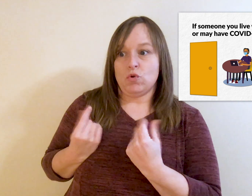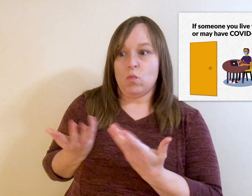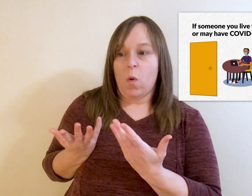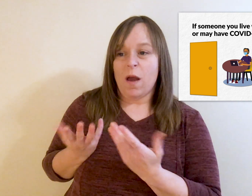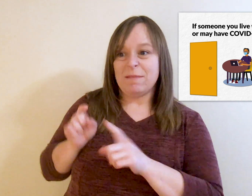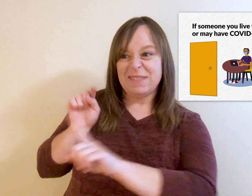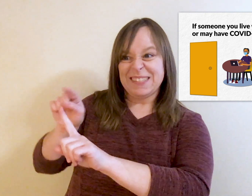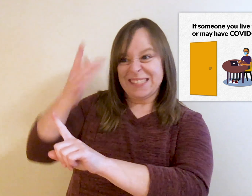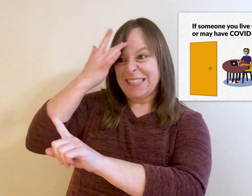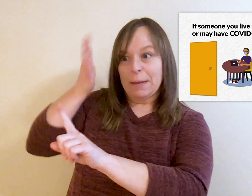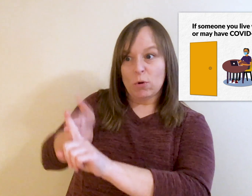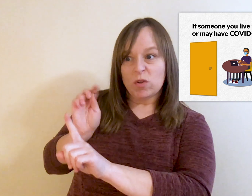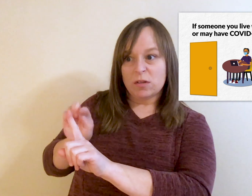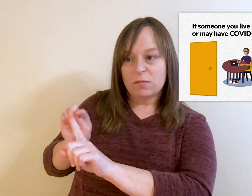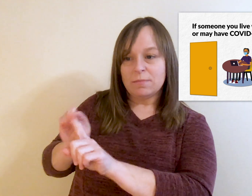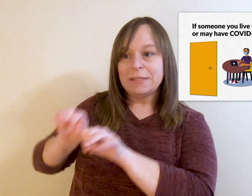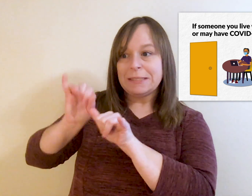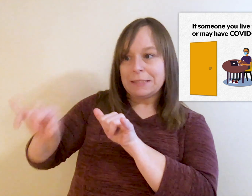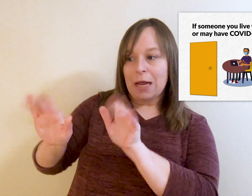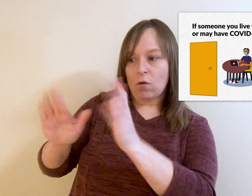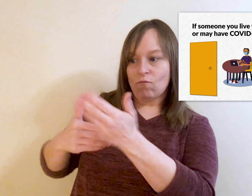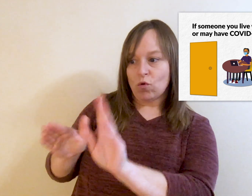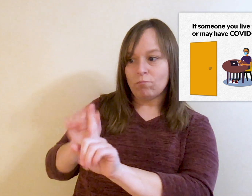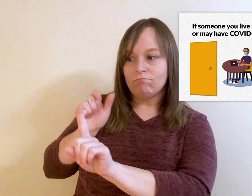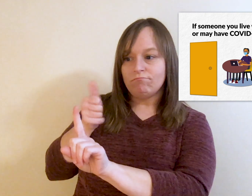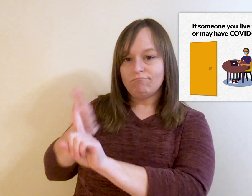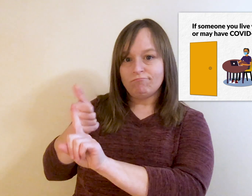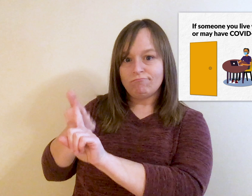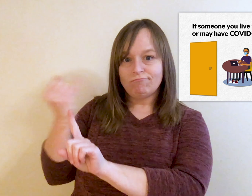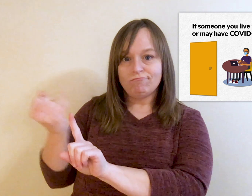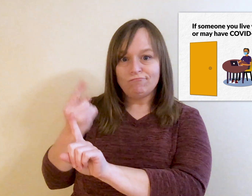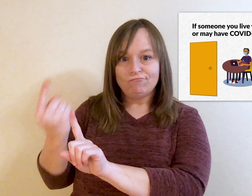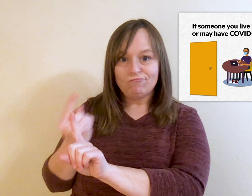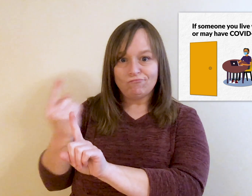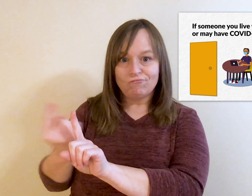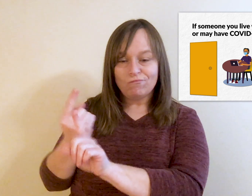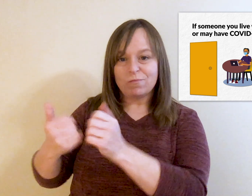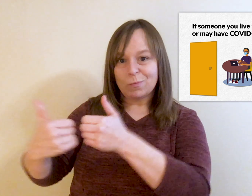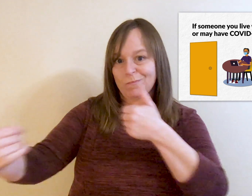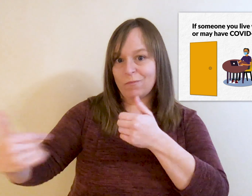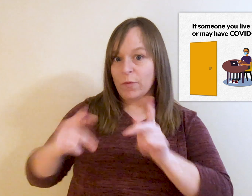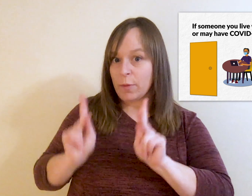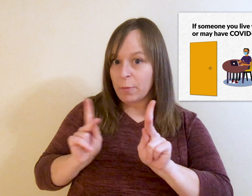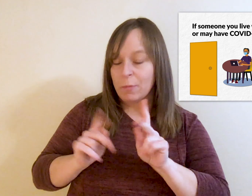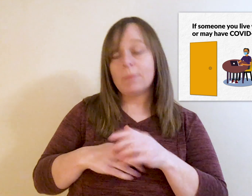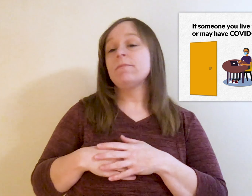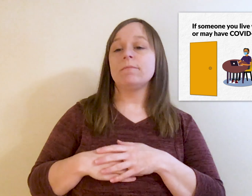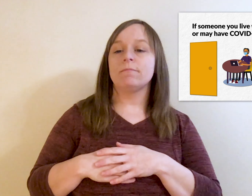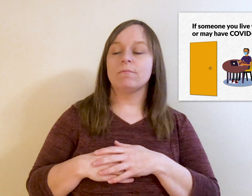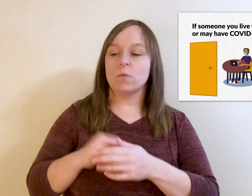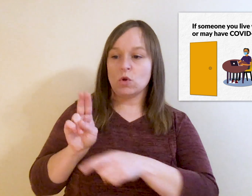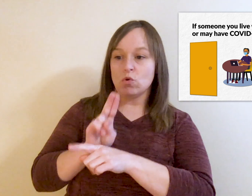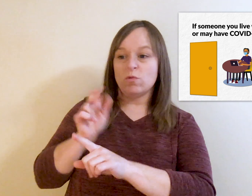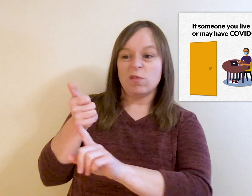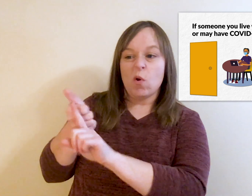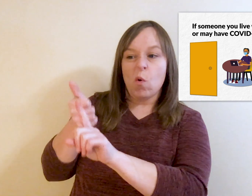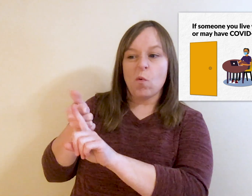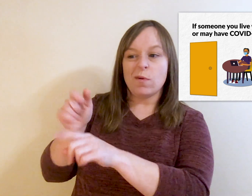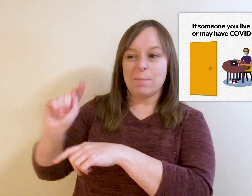the person who is sick should stay in one room as much as possible, away from other people. Use their own